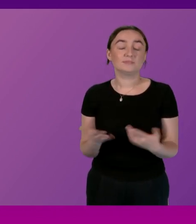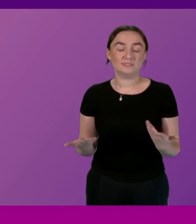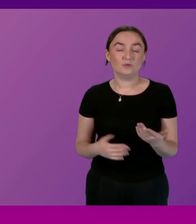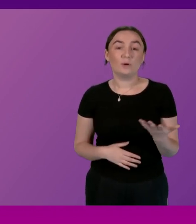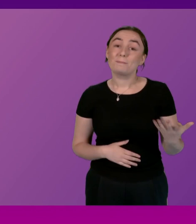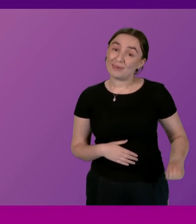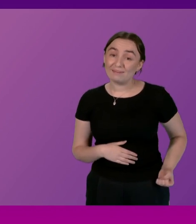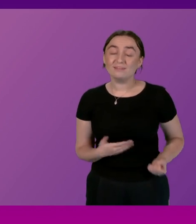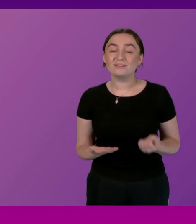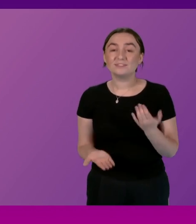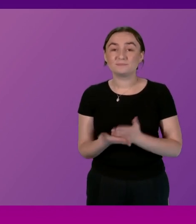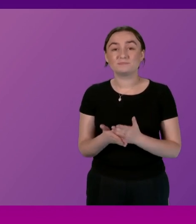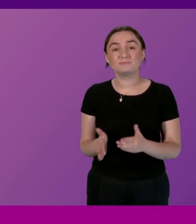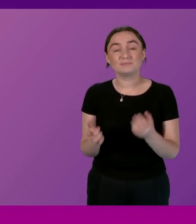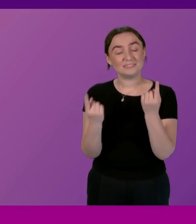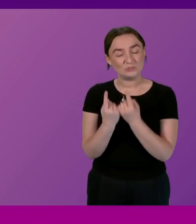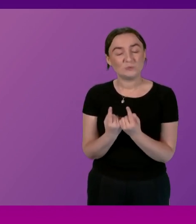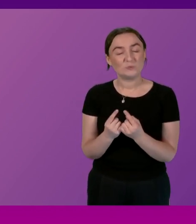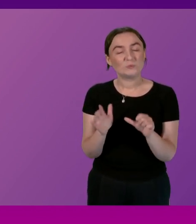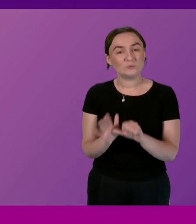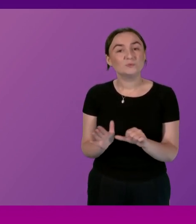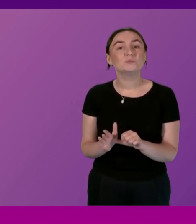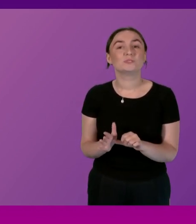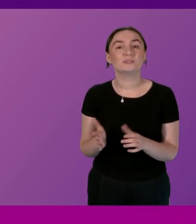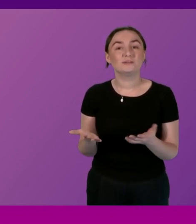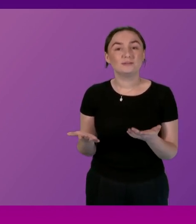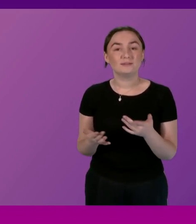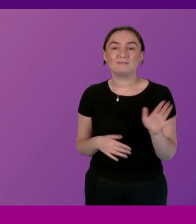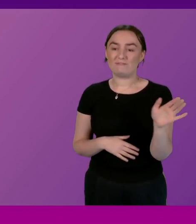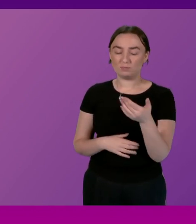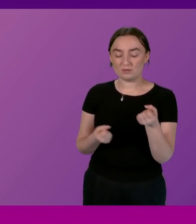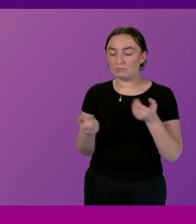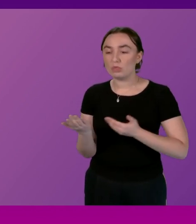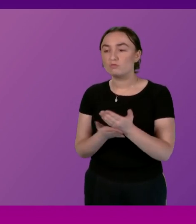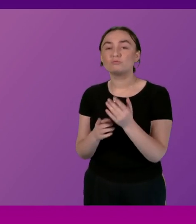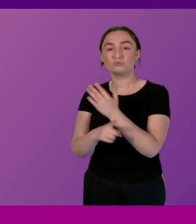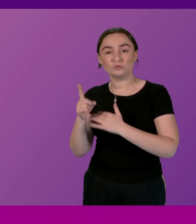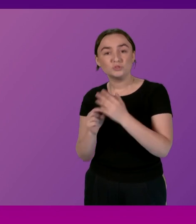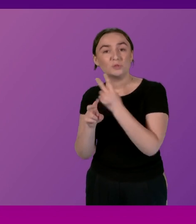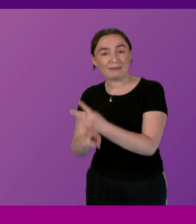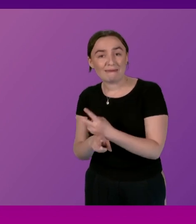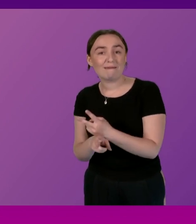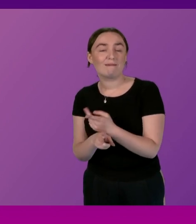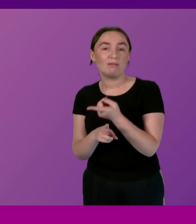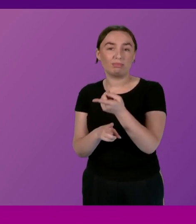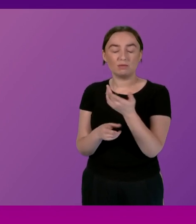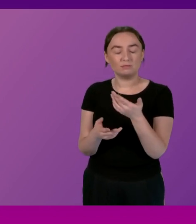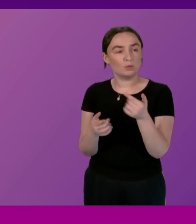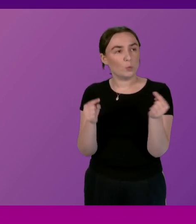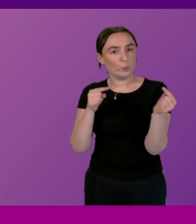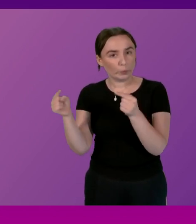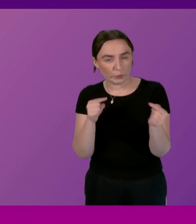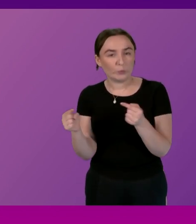will tell us that they are in a very competitive labour market